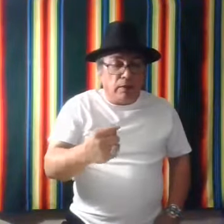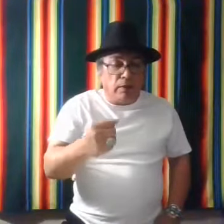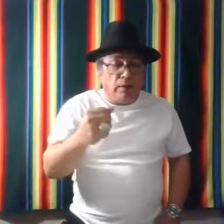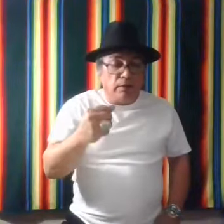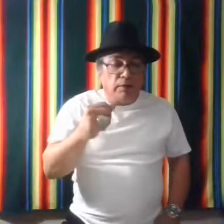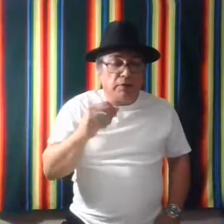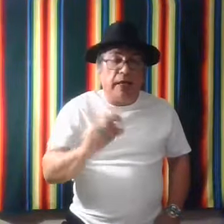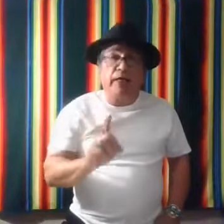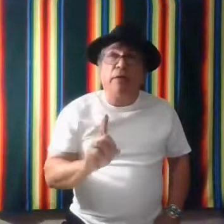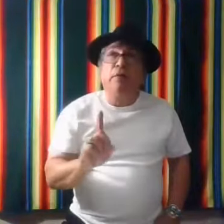Stand.